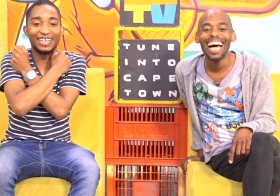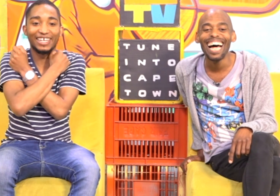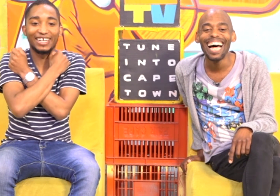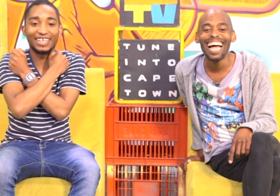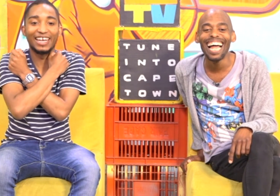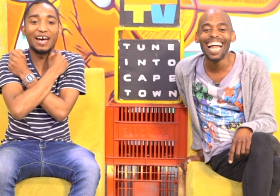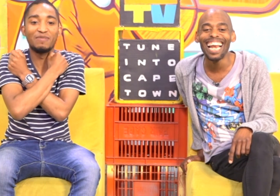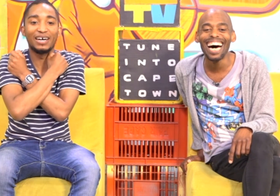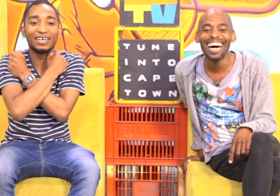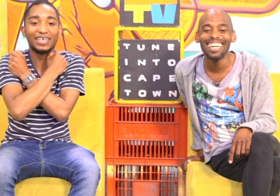Lama